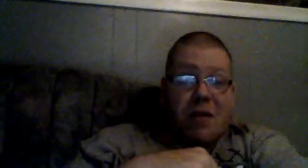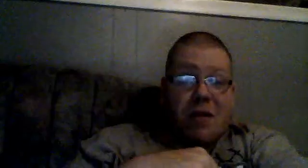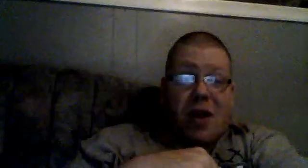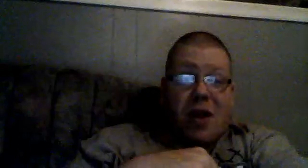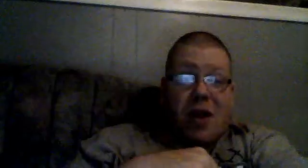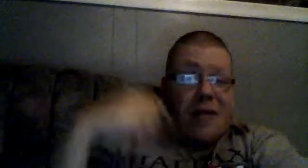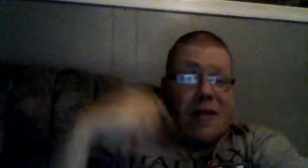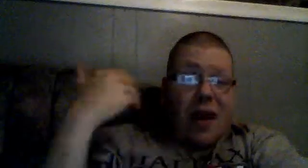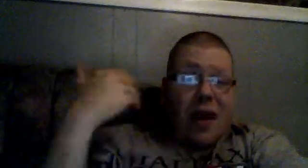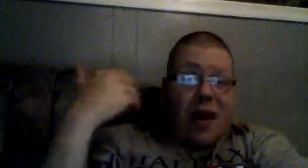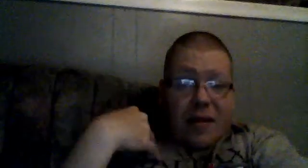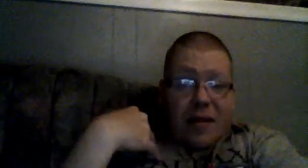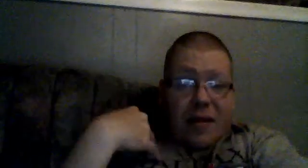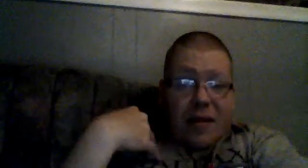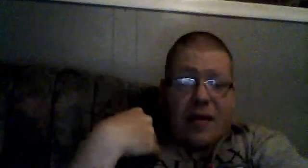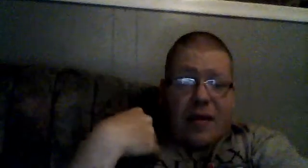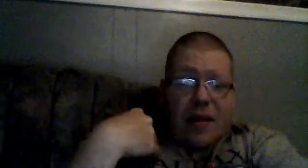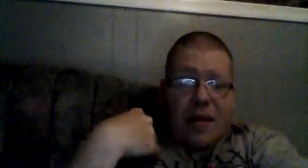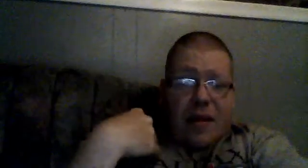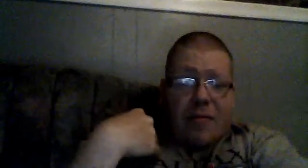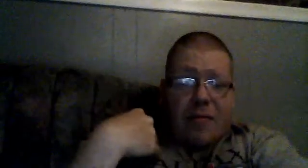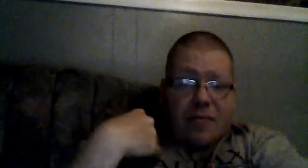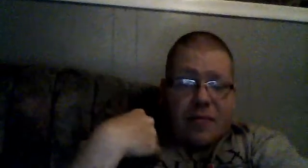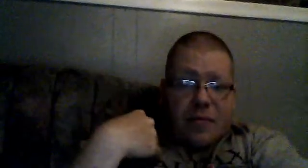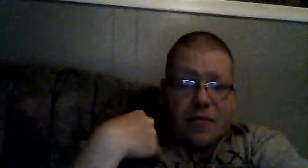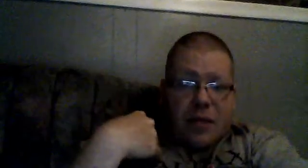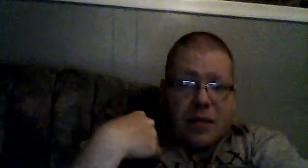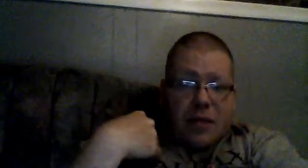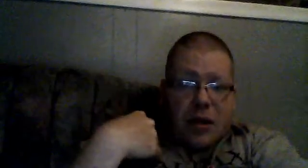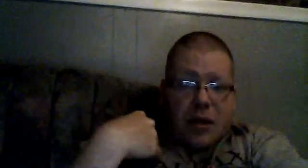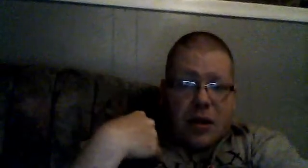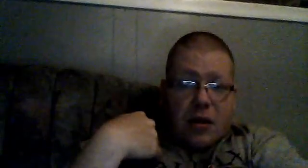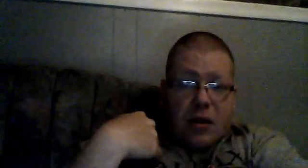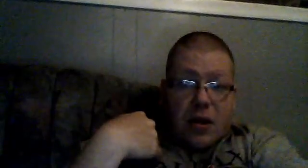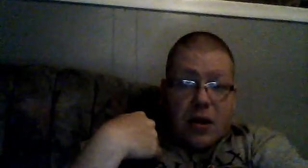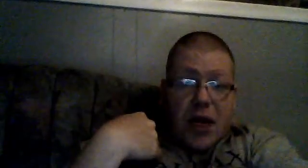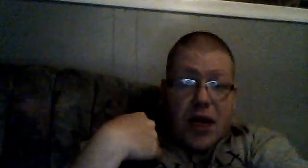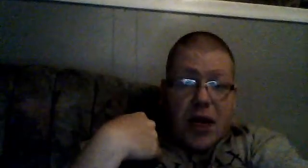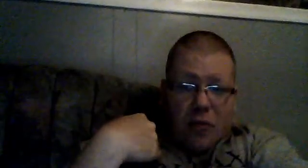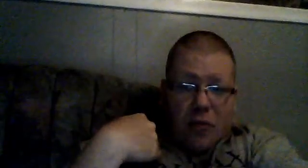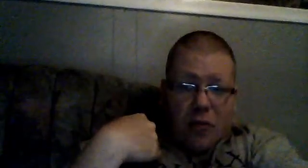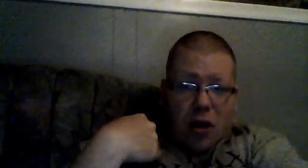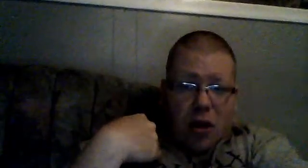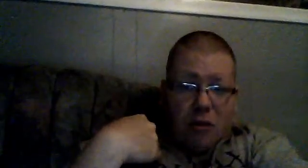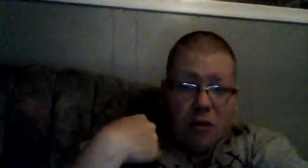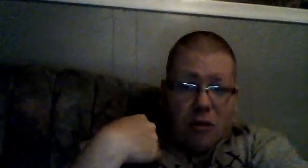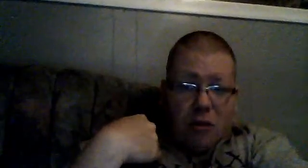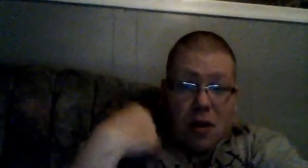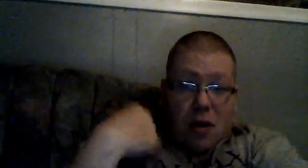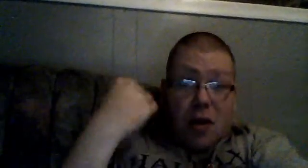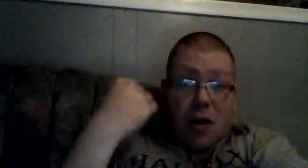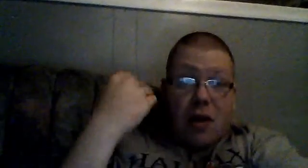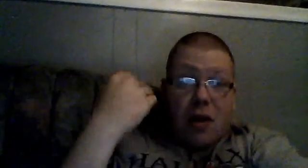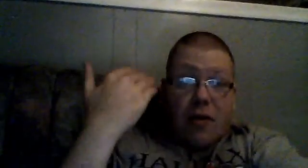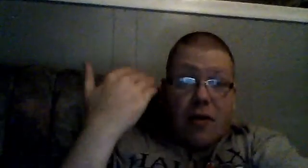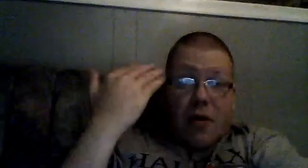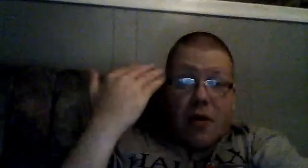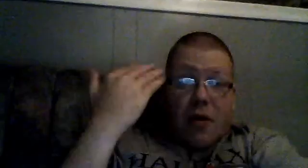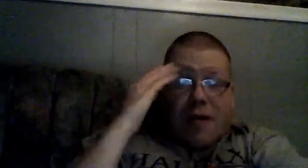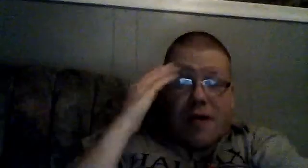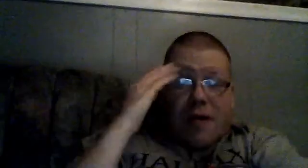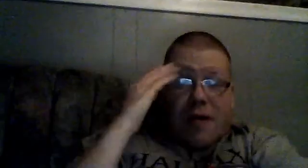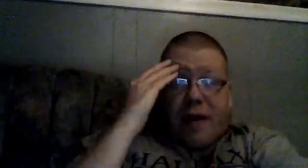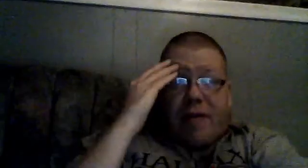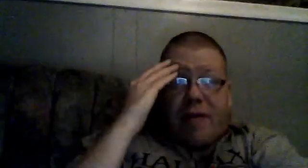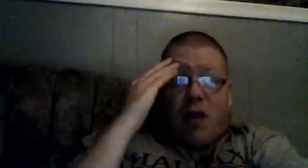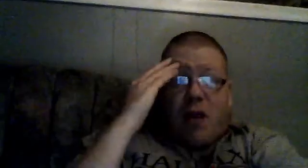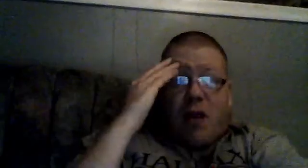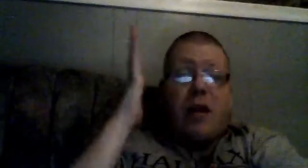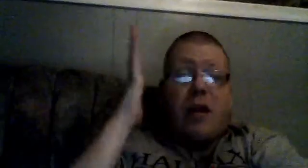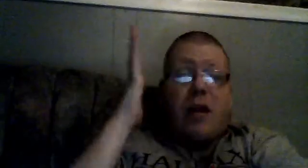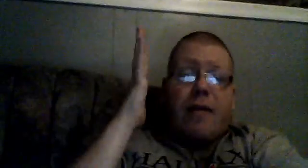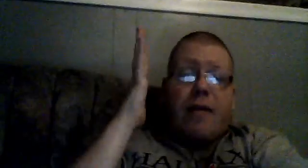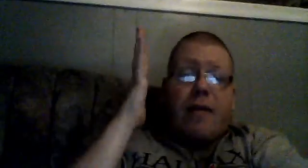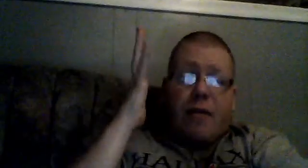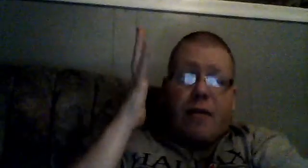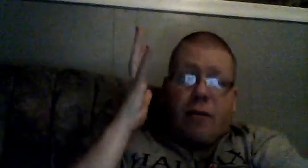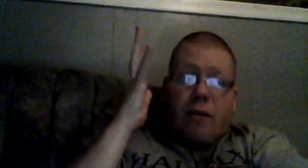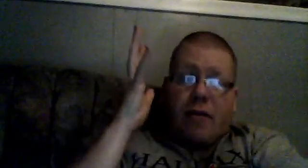Survivor is, I think it's losing its, touch, as well, it's always in the exotic, parts